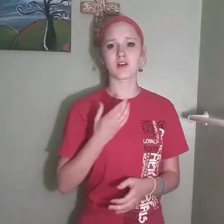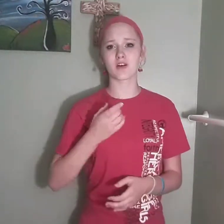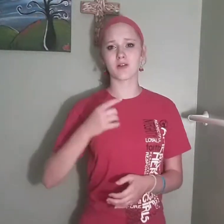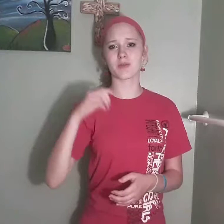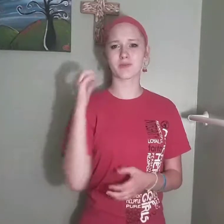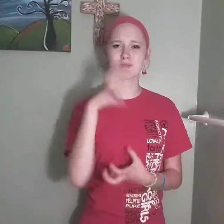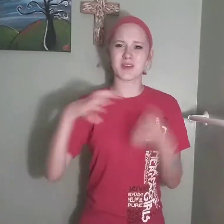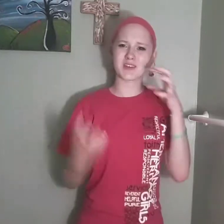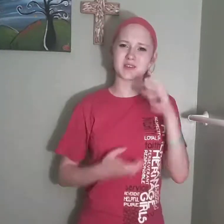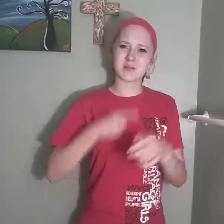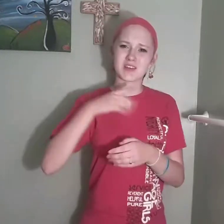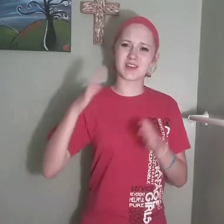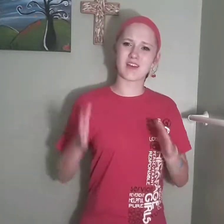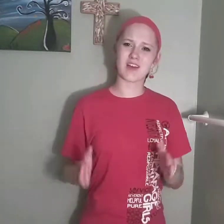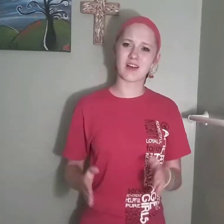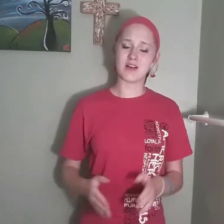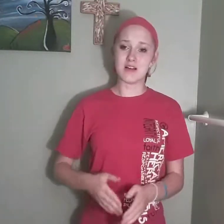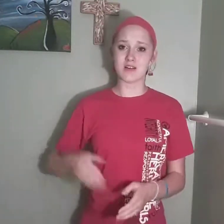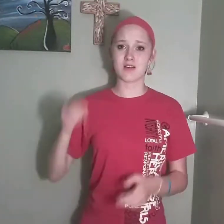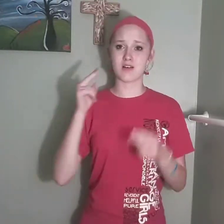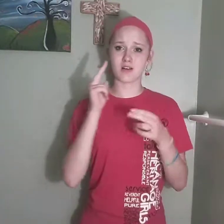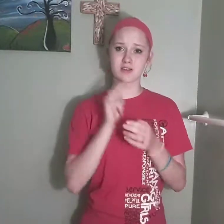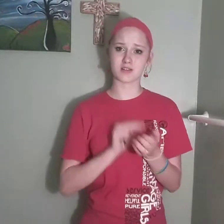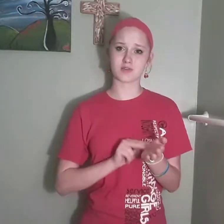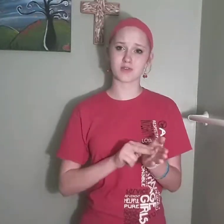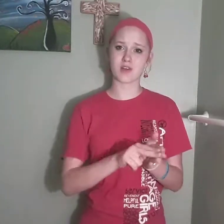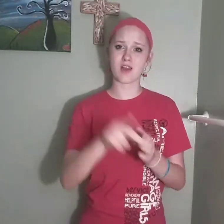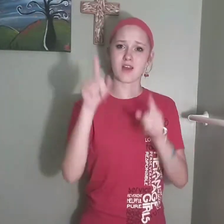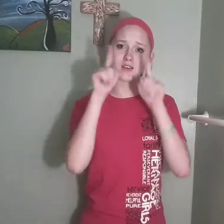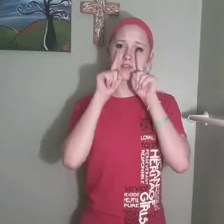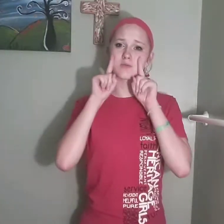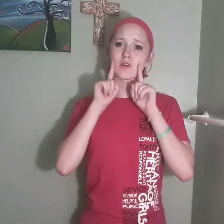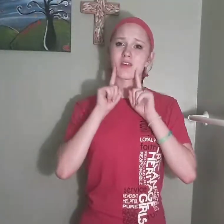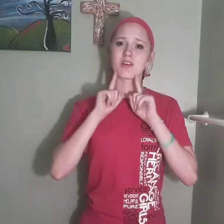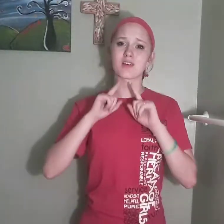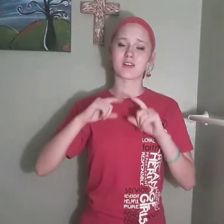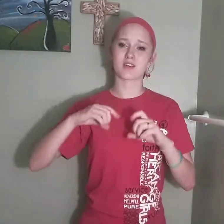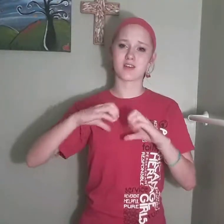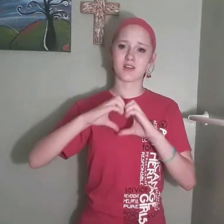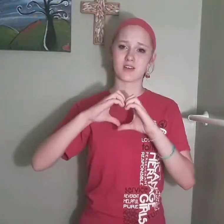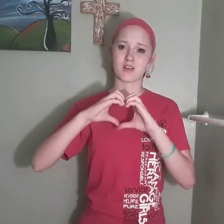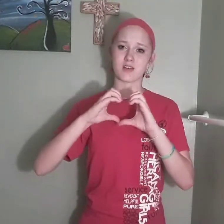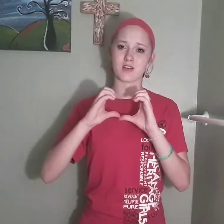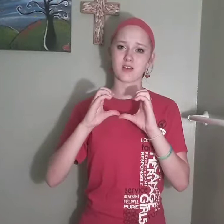the mess we are Beautiful honest cries of breaking heart